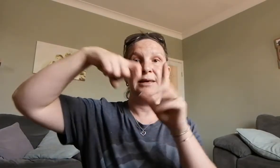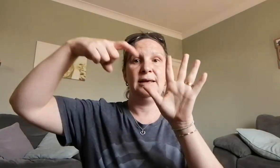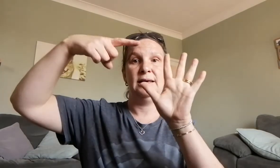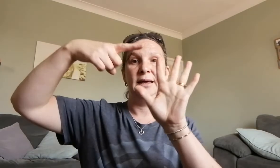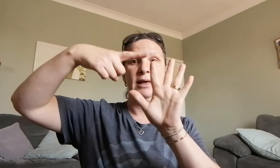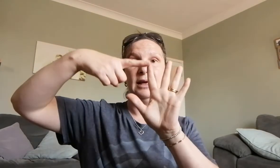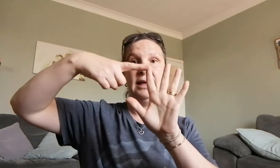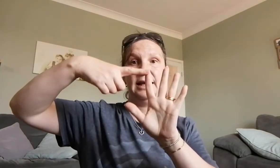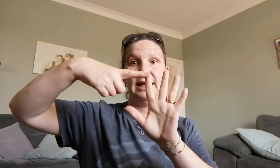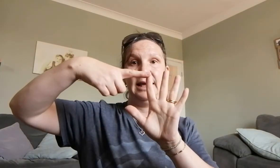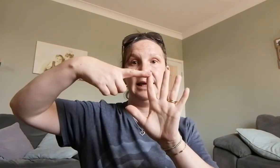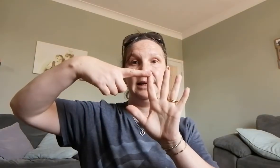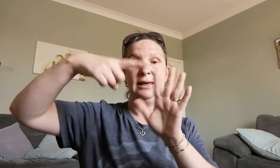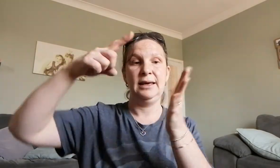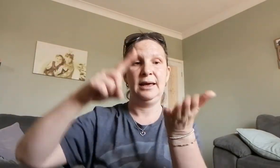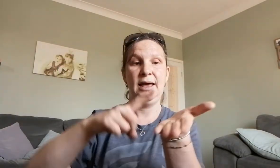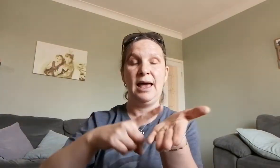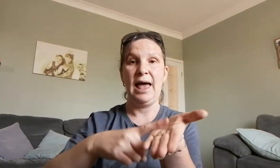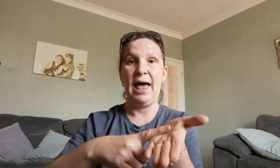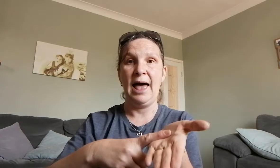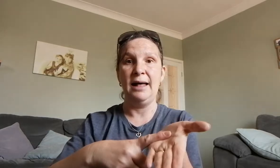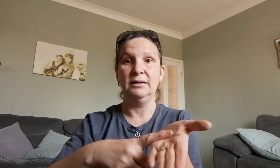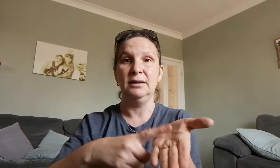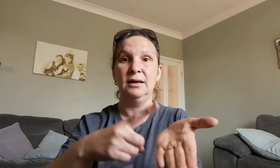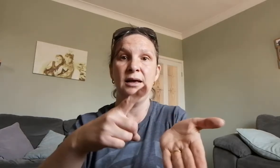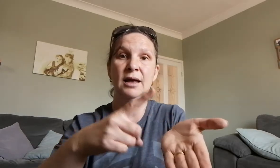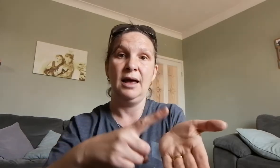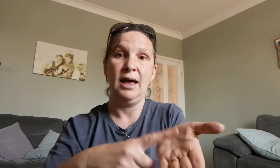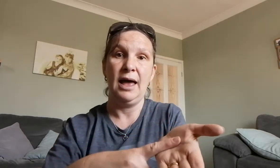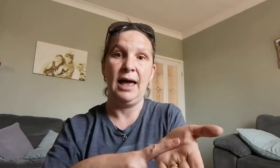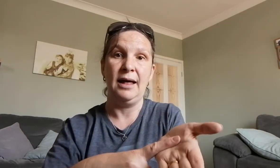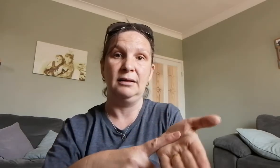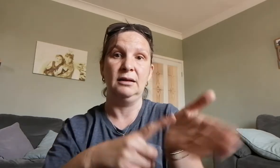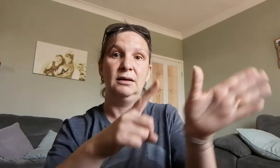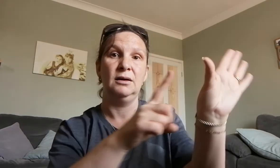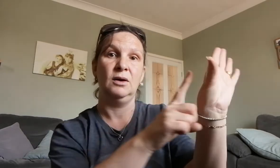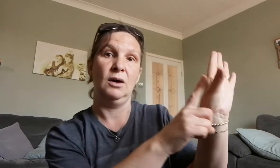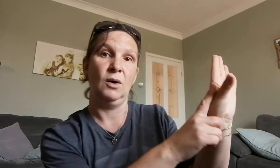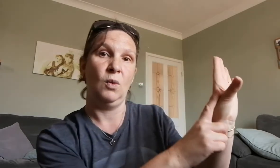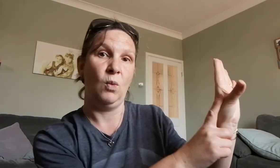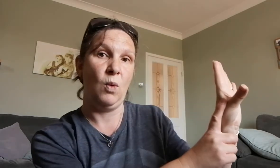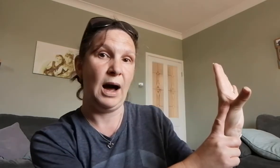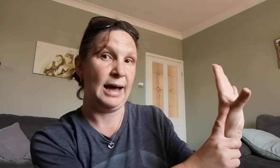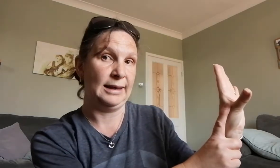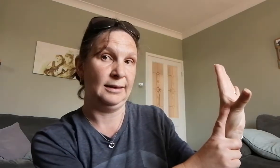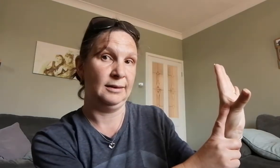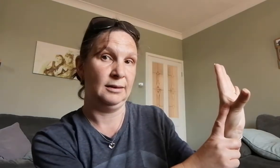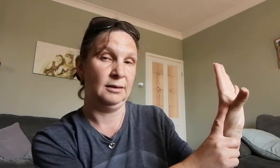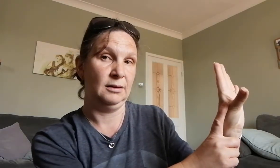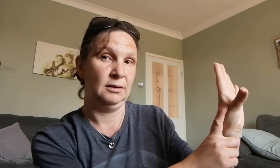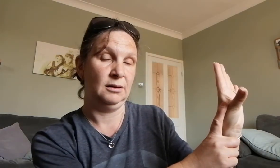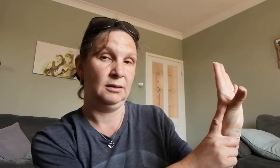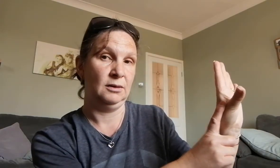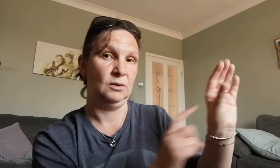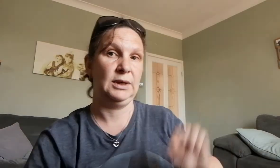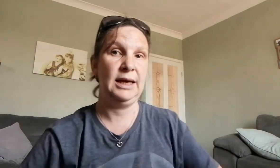E, L, L, Y. OK,